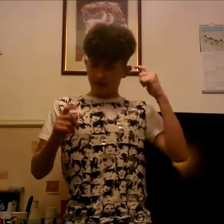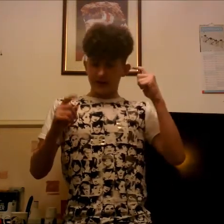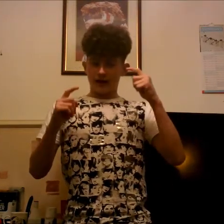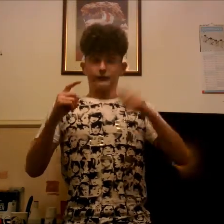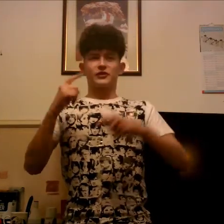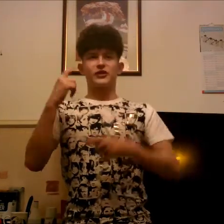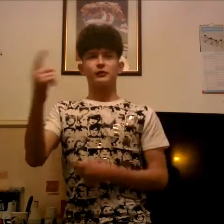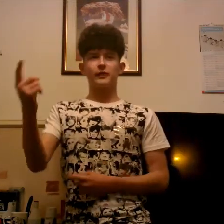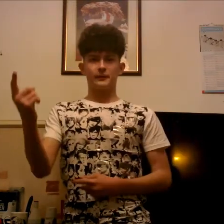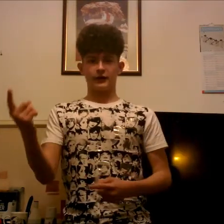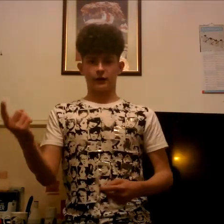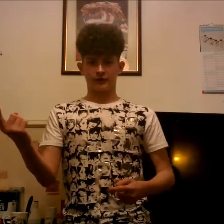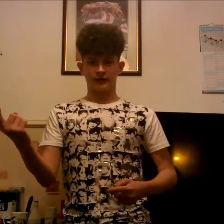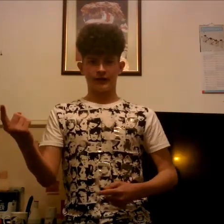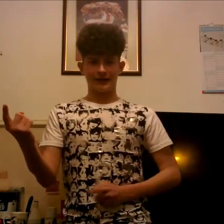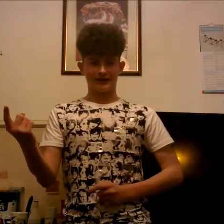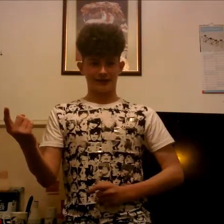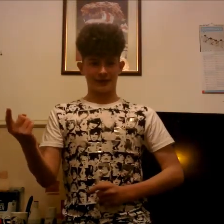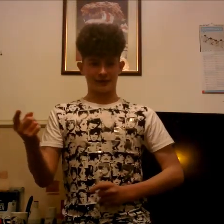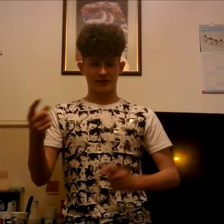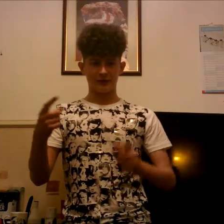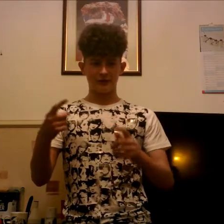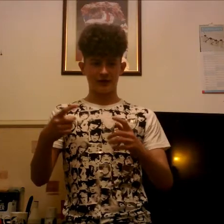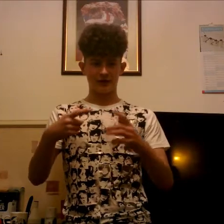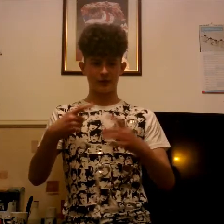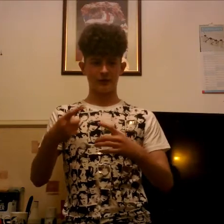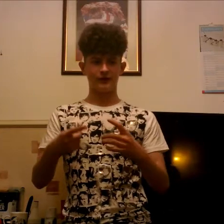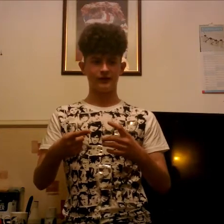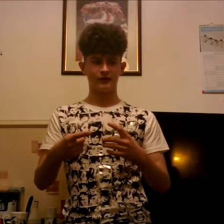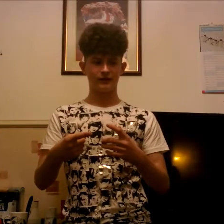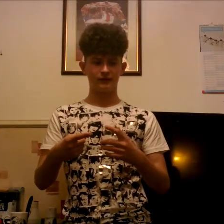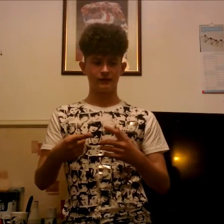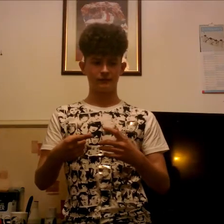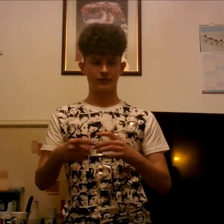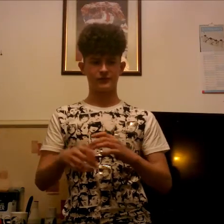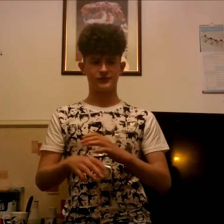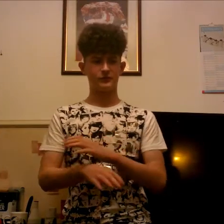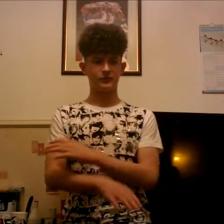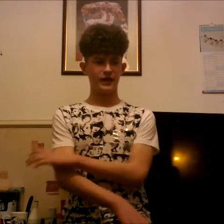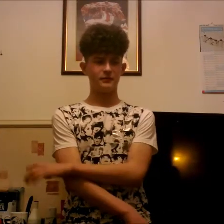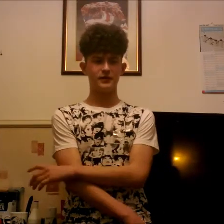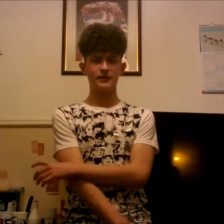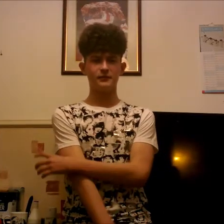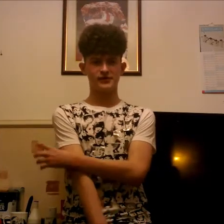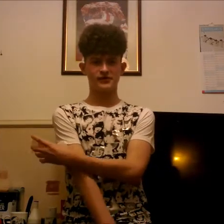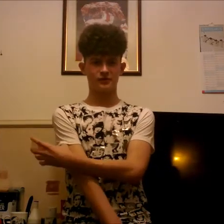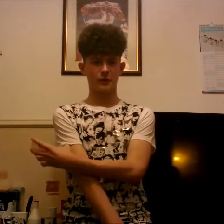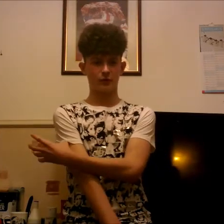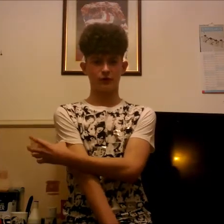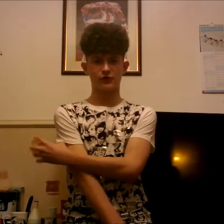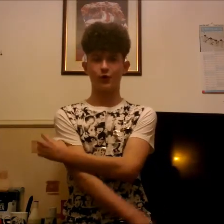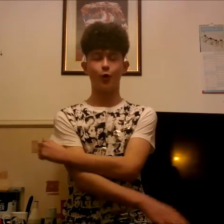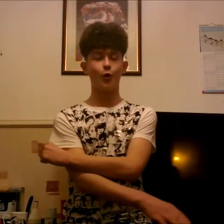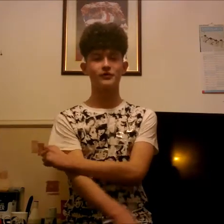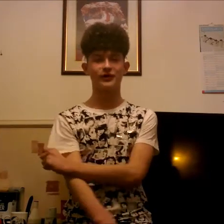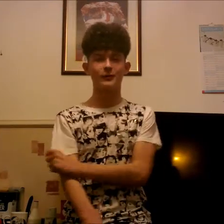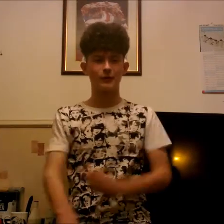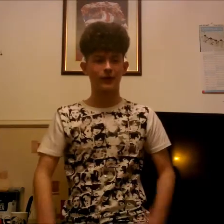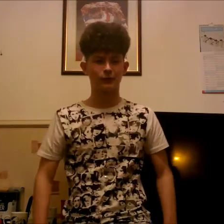i've got a shed at my back garden and i was climbing up because me my sister my bra used to always climb up i don't